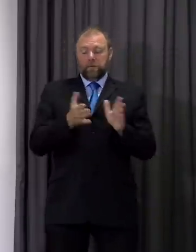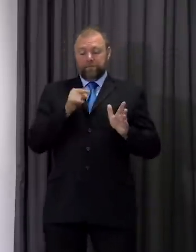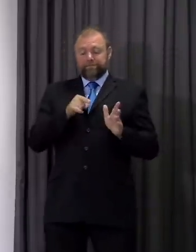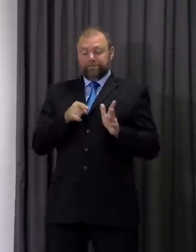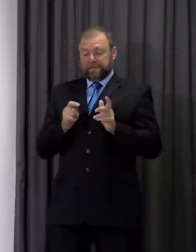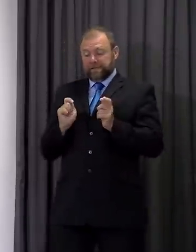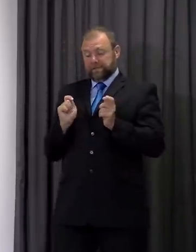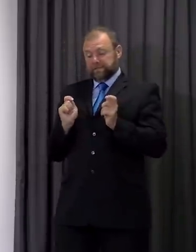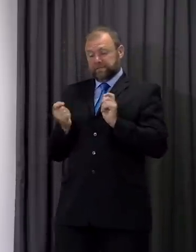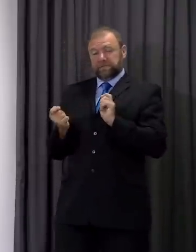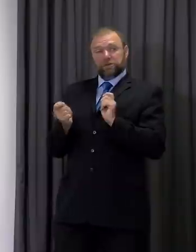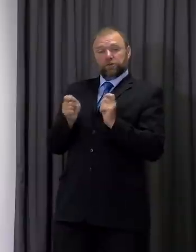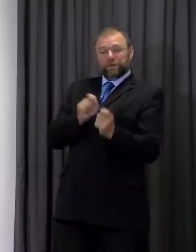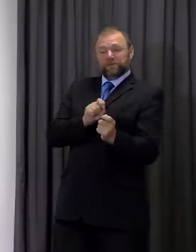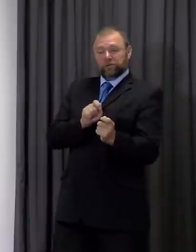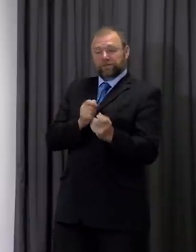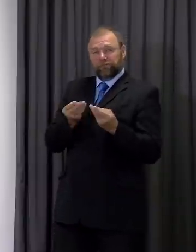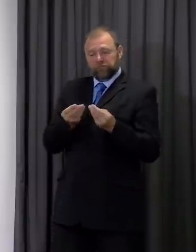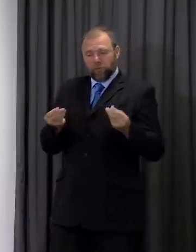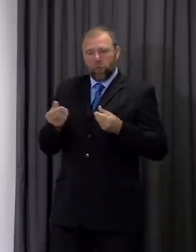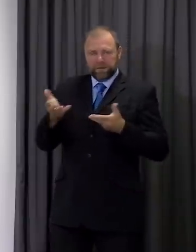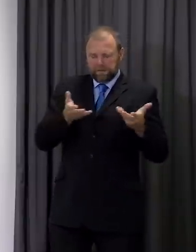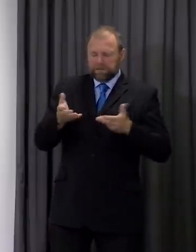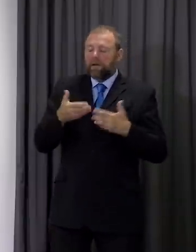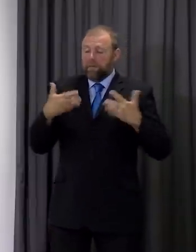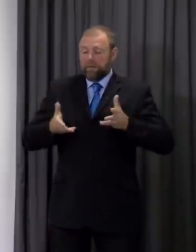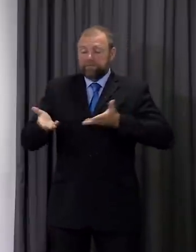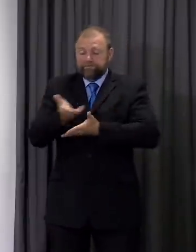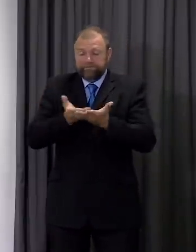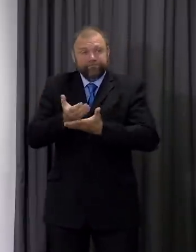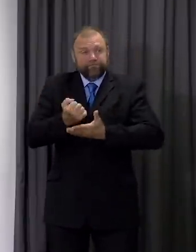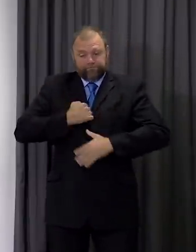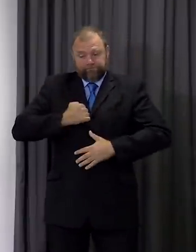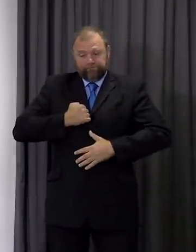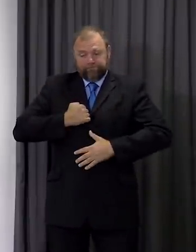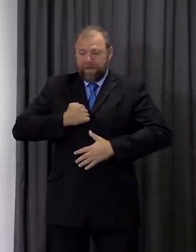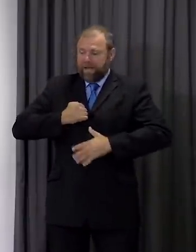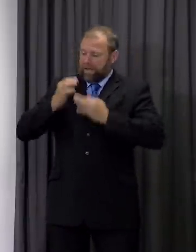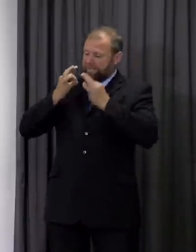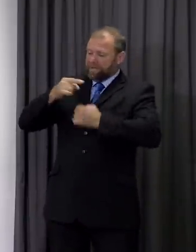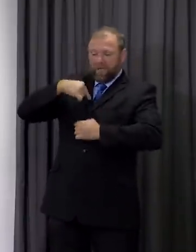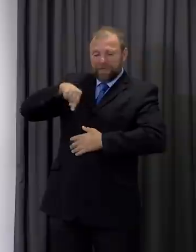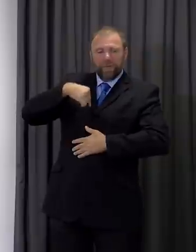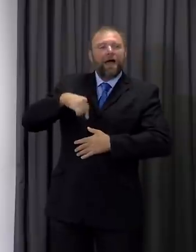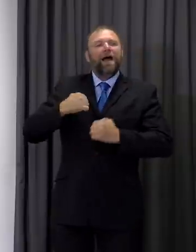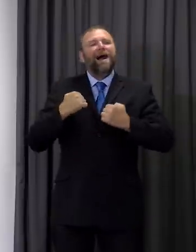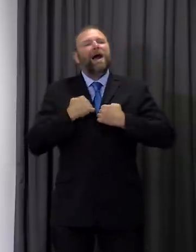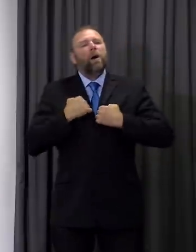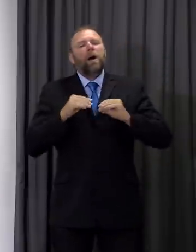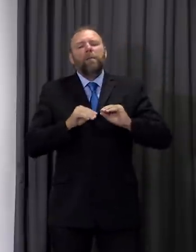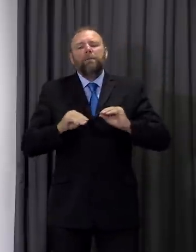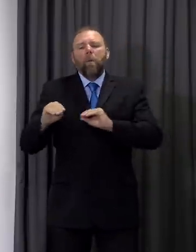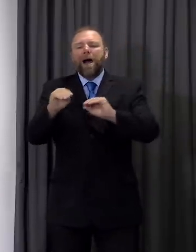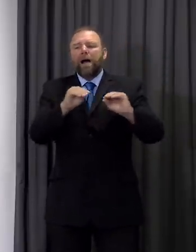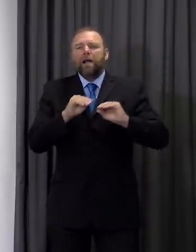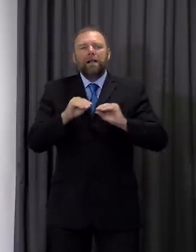my officials during this week about trying to move more resources from our mobile testing units. They're the ones we move around, set up walk-in centres